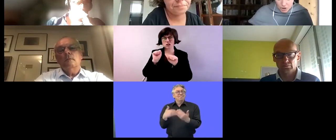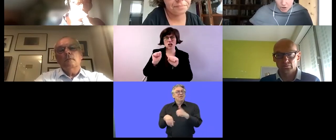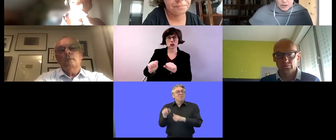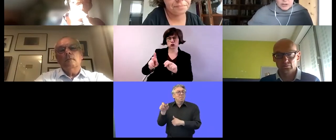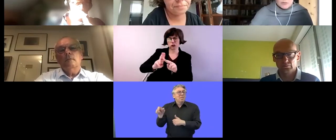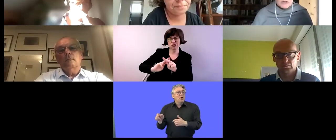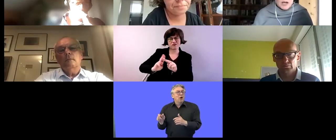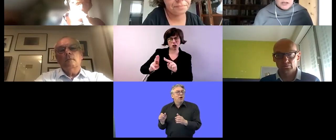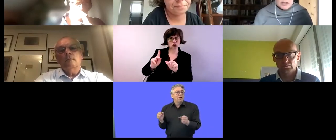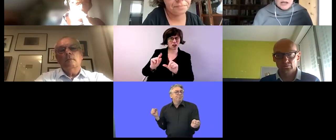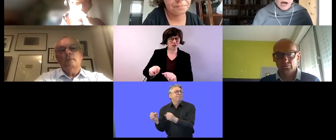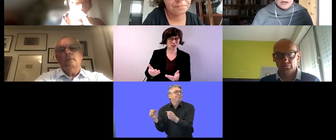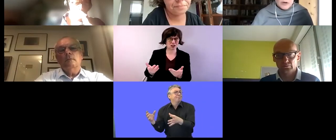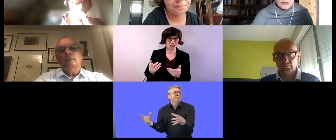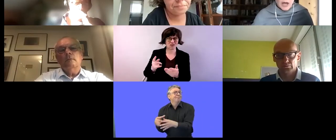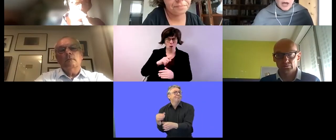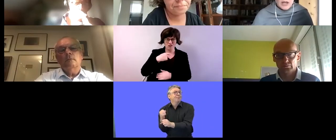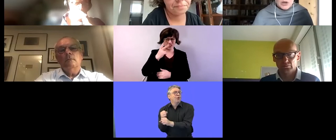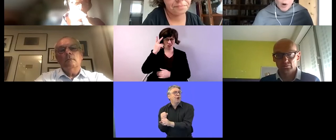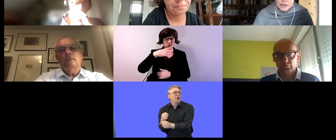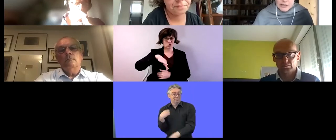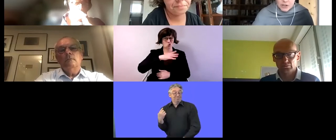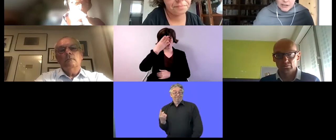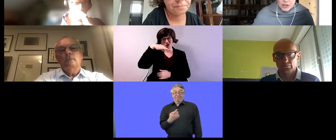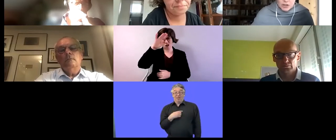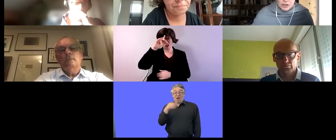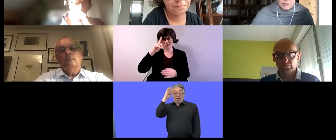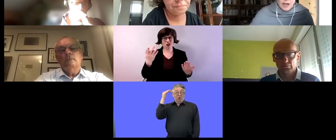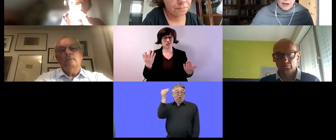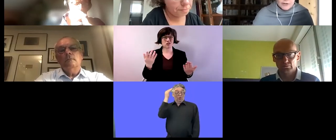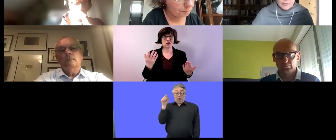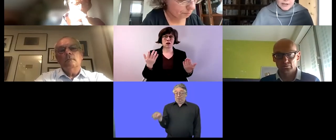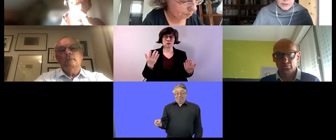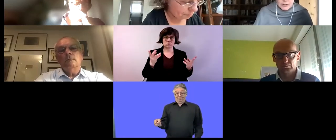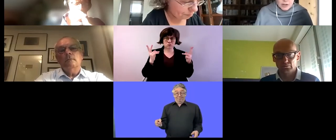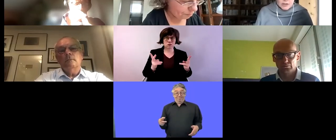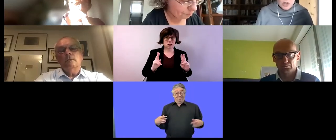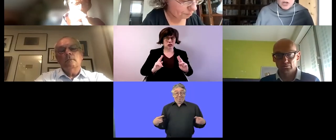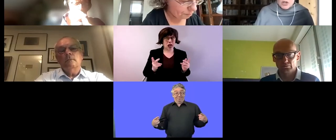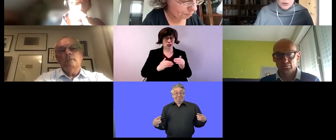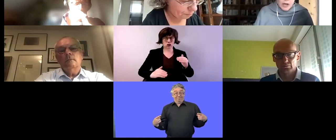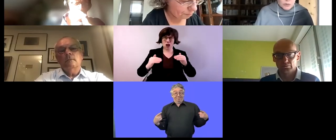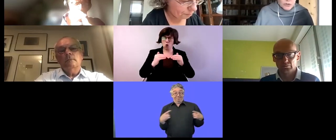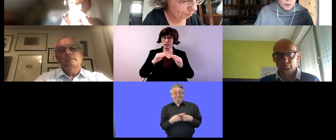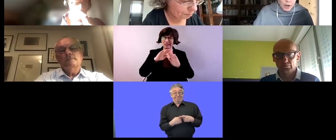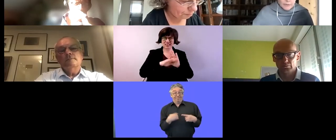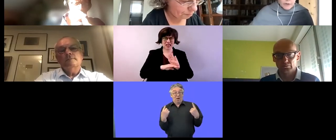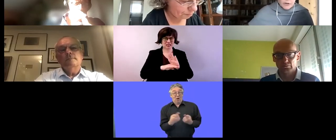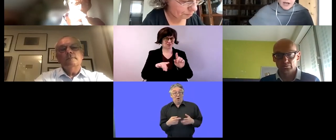very conscious as a nation that this was not in line with uh equality legislation that we have in place in ireland so that